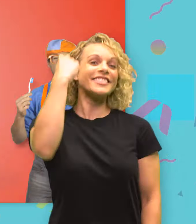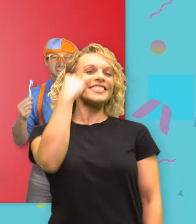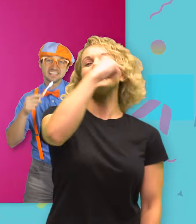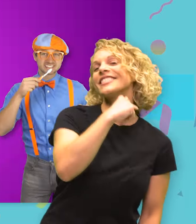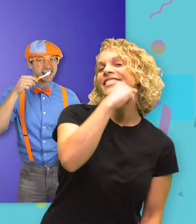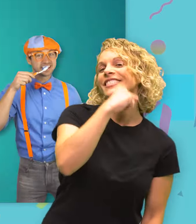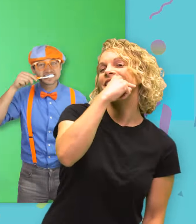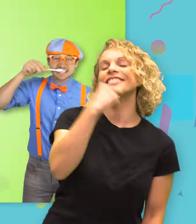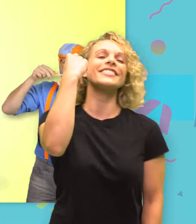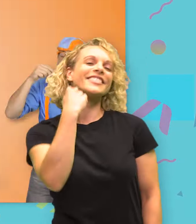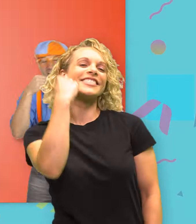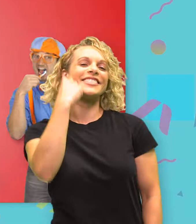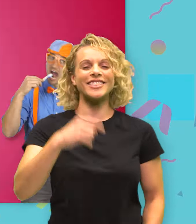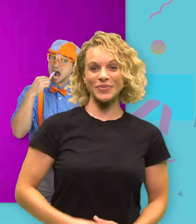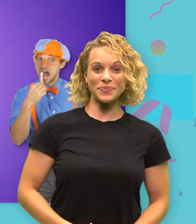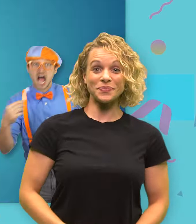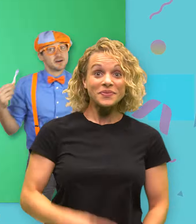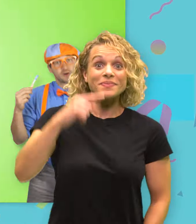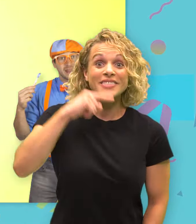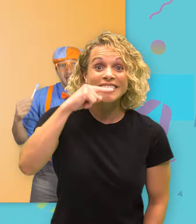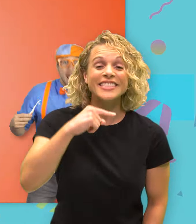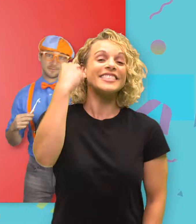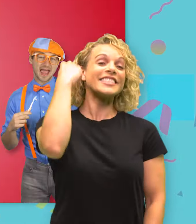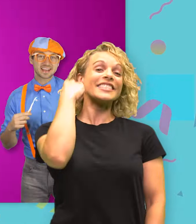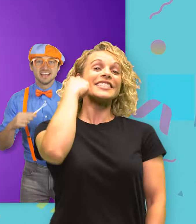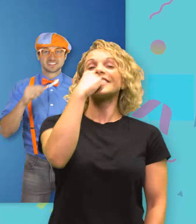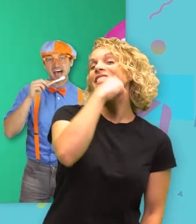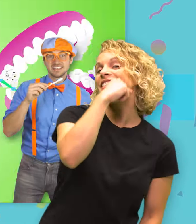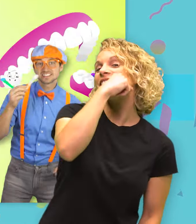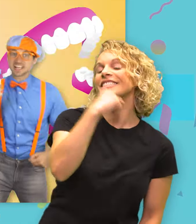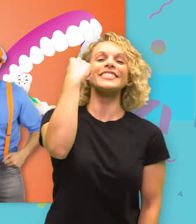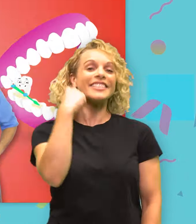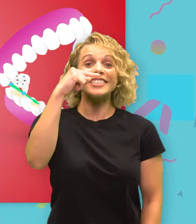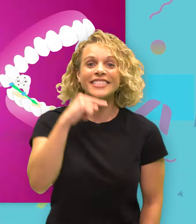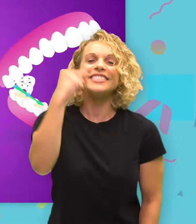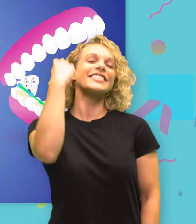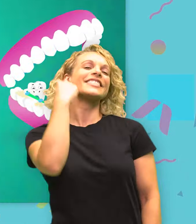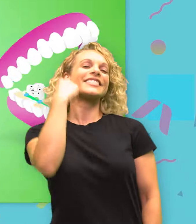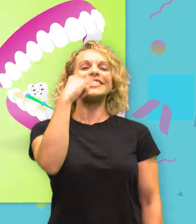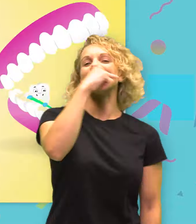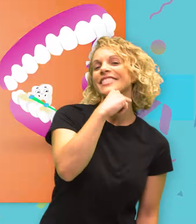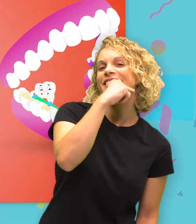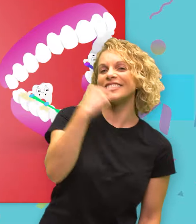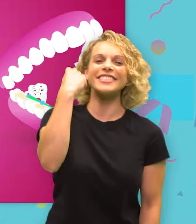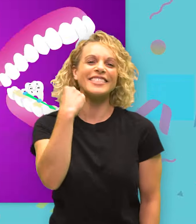back and side to side. Front, back, side to side. Front, back and side to side.